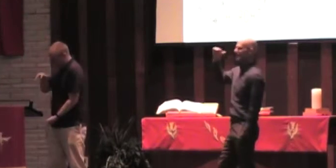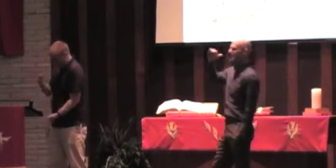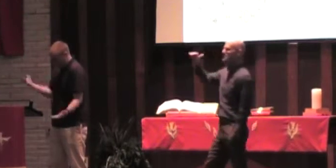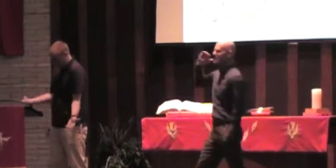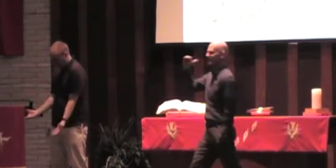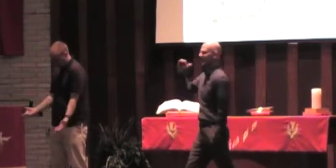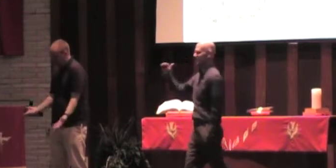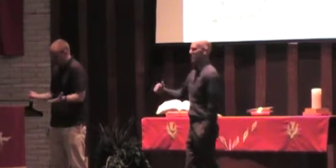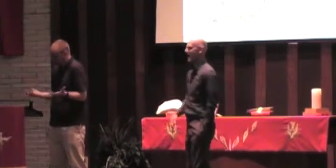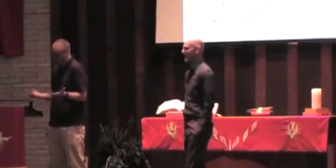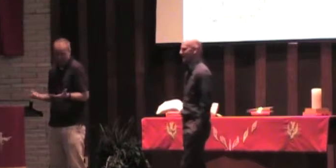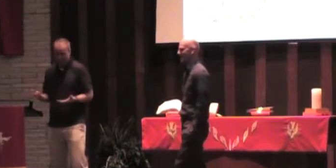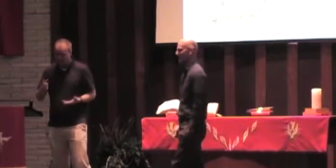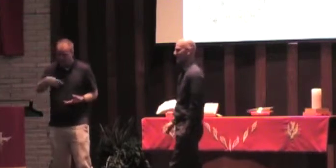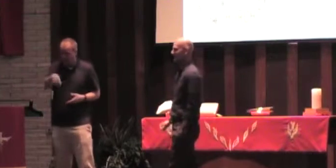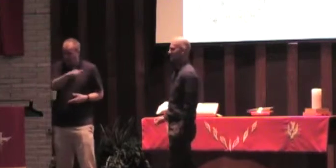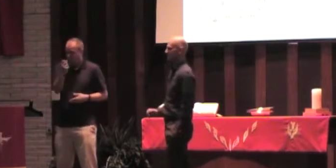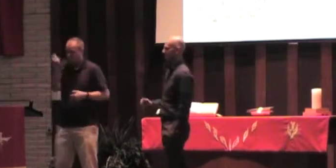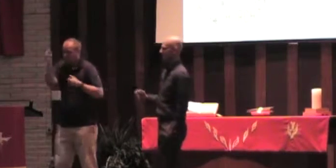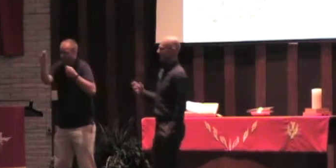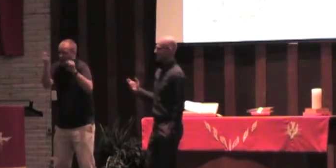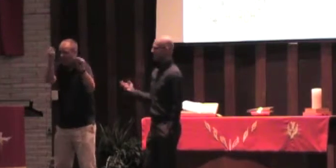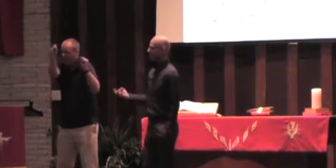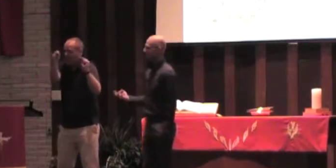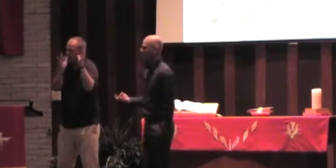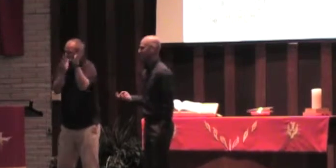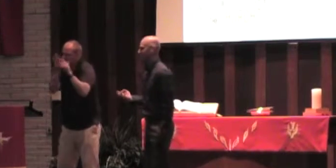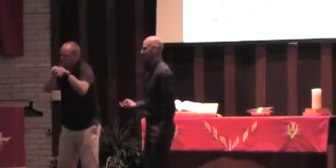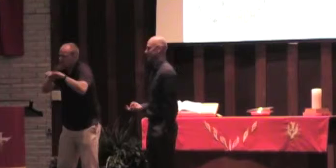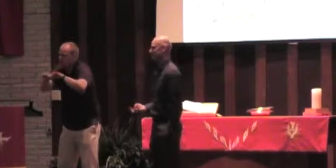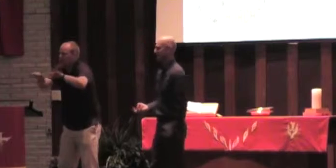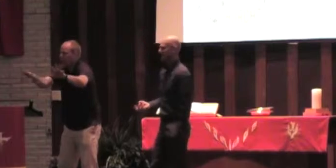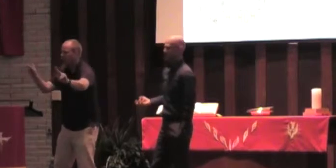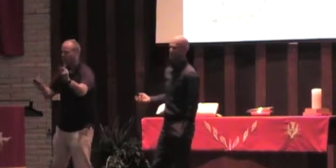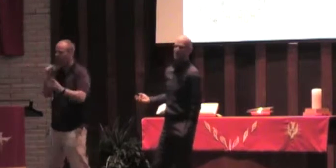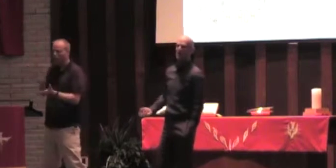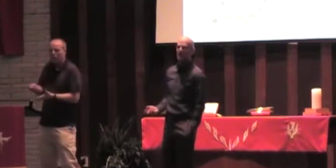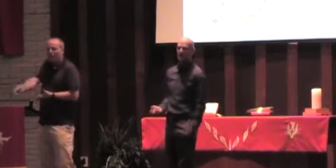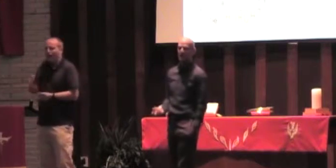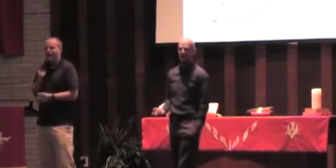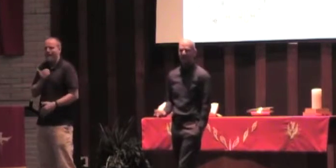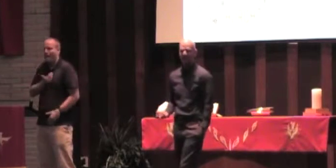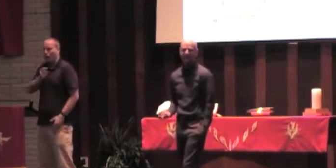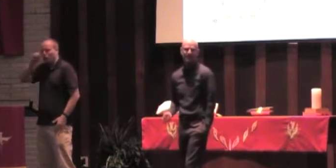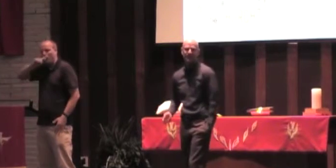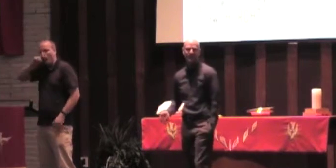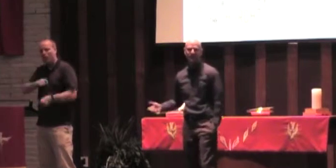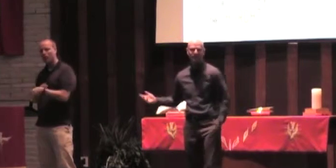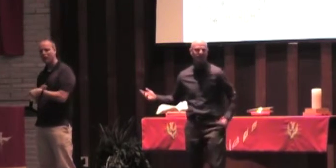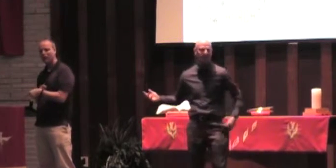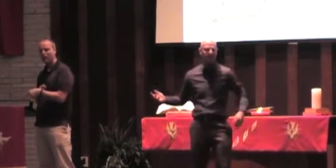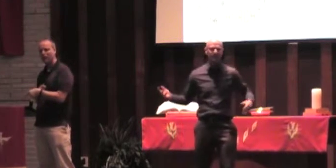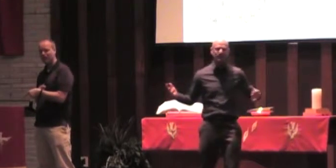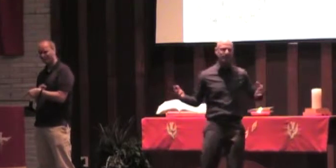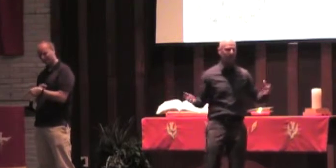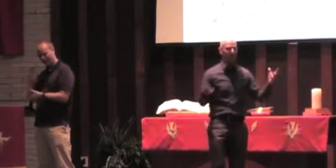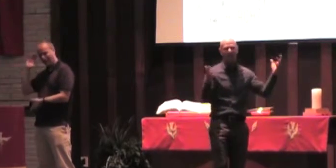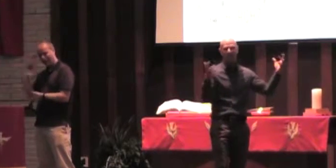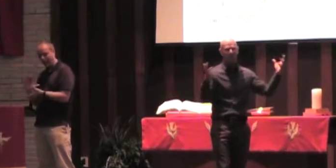Like, this was a cash cow. And the gospel is coming and it's cheating their prophets. Now, in my